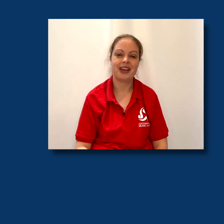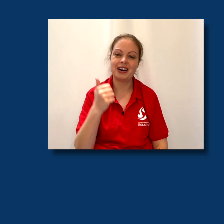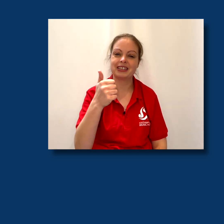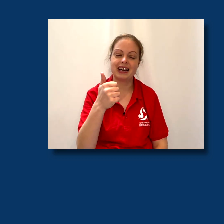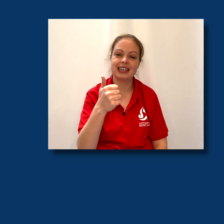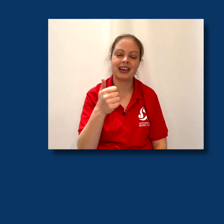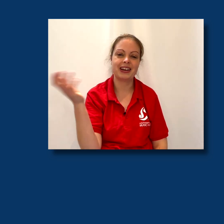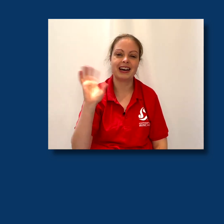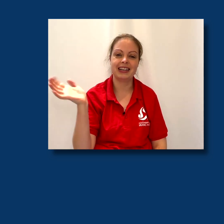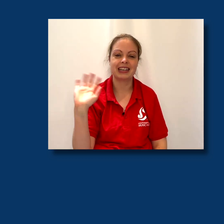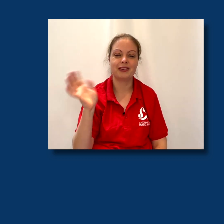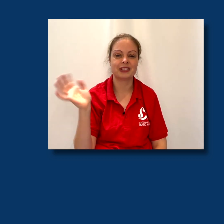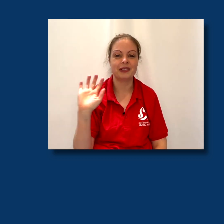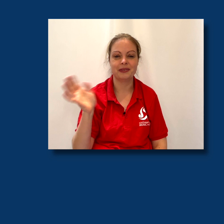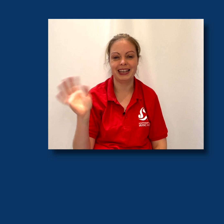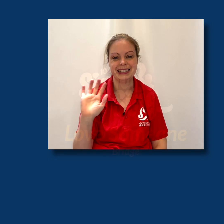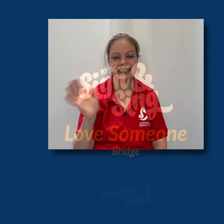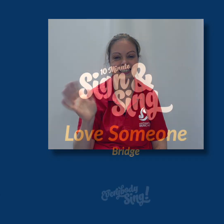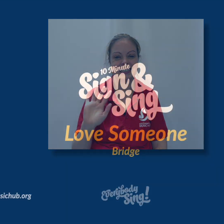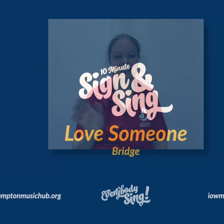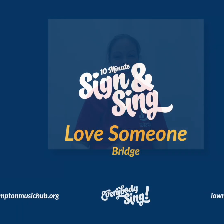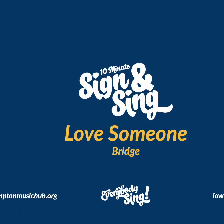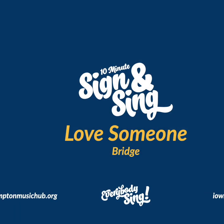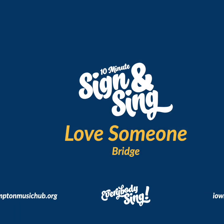Okay, well done, keep going guys, have lots of fun with it.